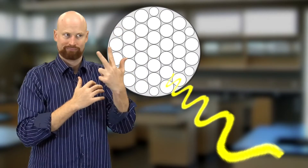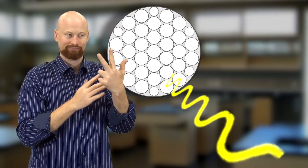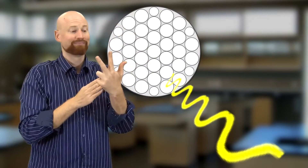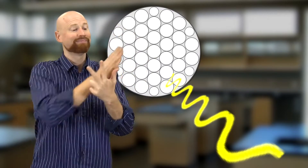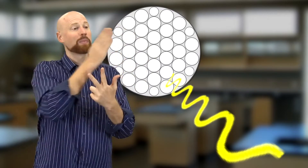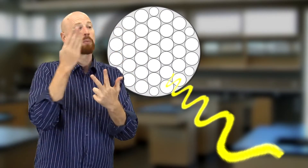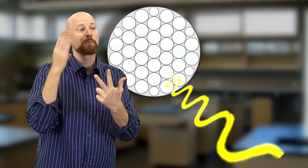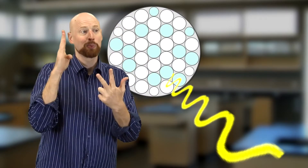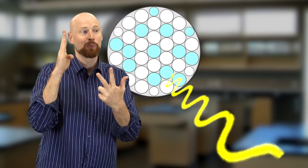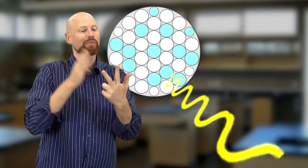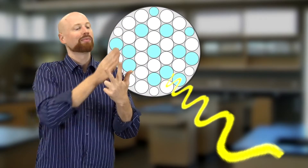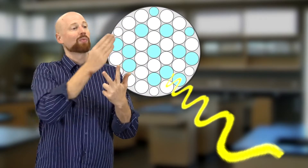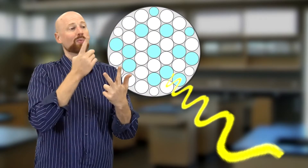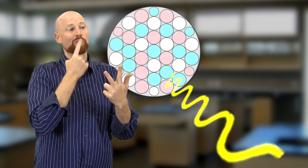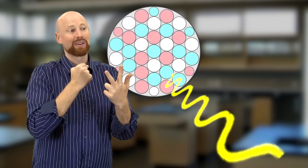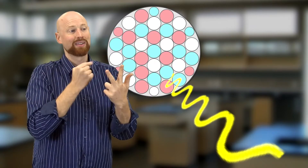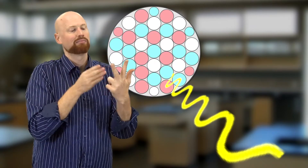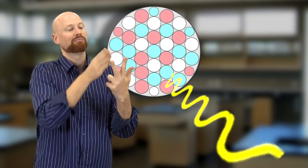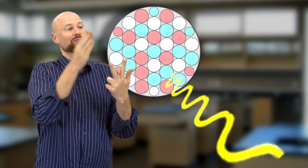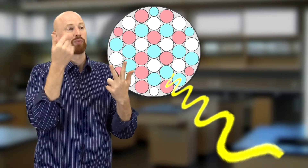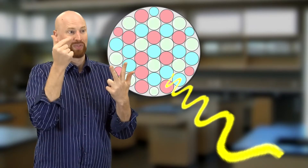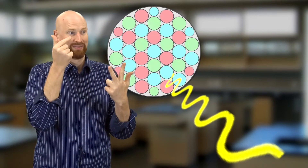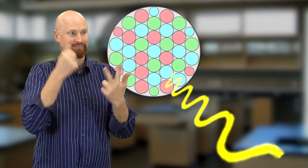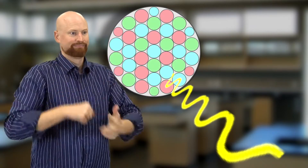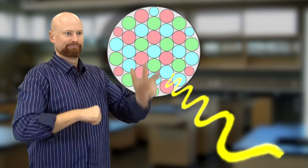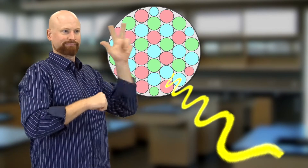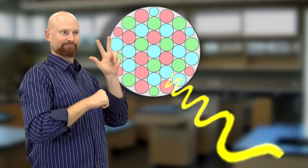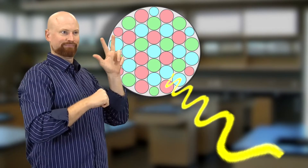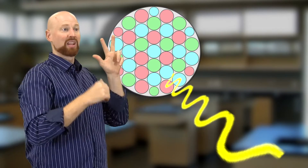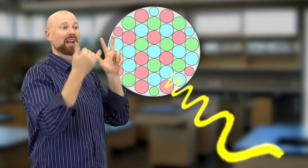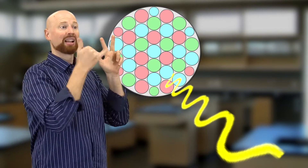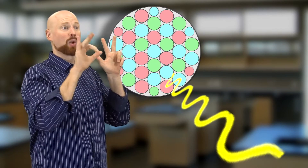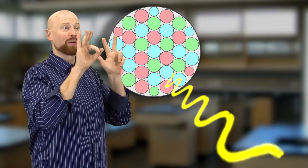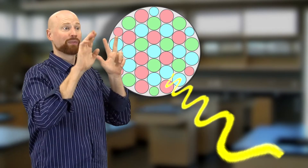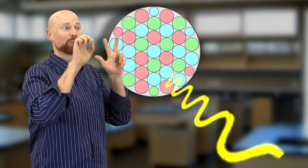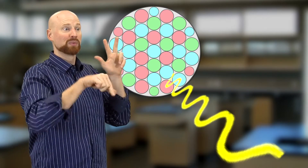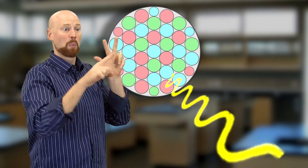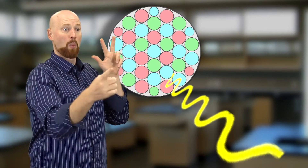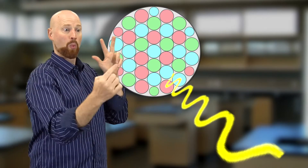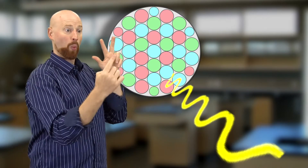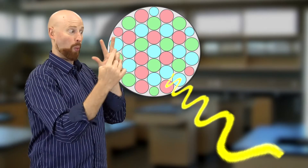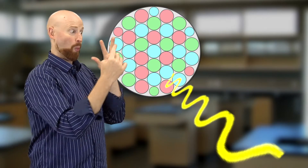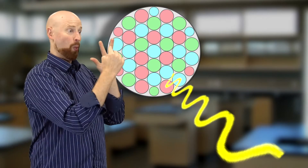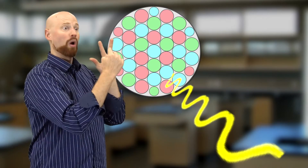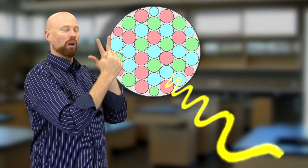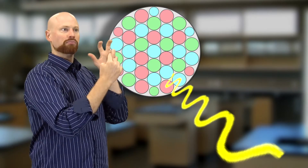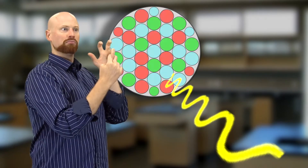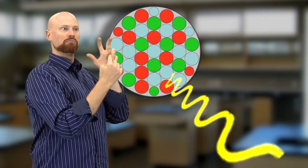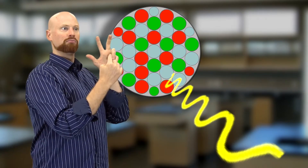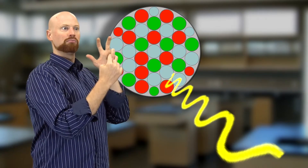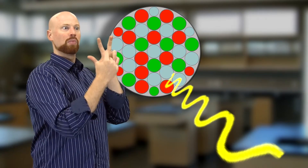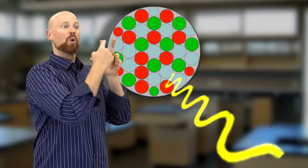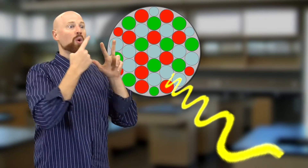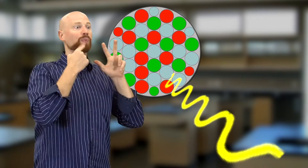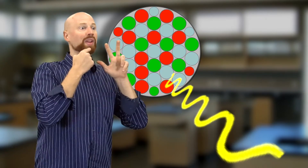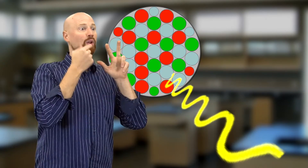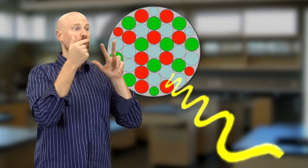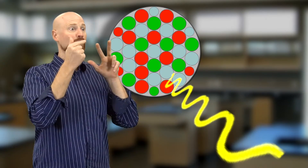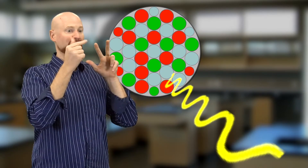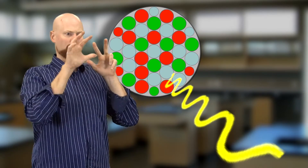You've got blue, red, and green. And when that yellow frequency hits the cones, then the red and the green ones activate, and your brain